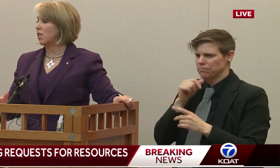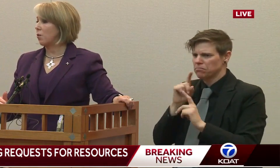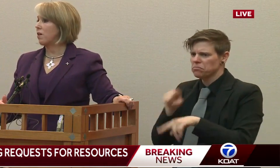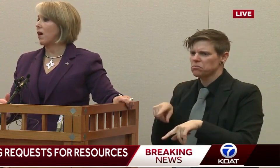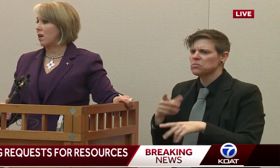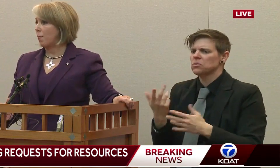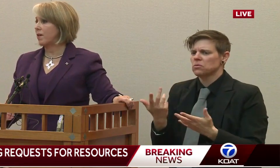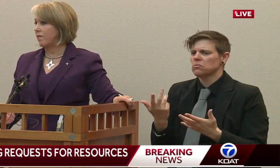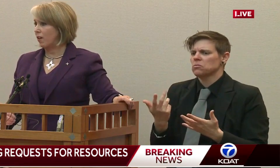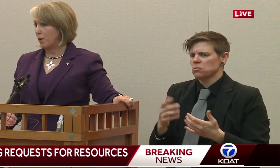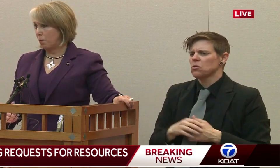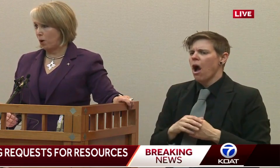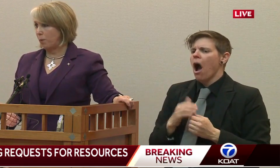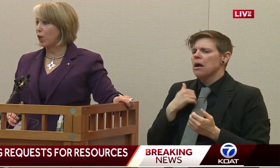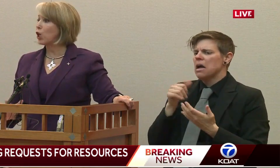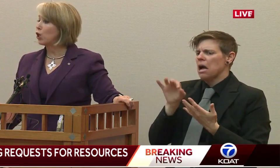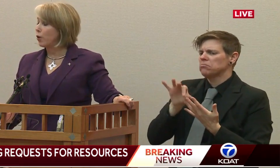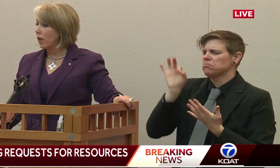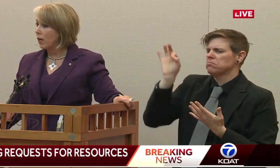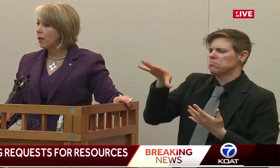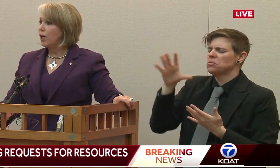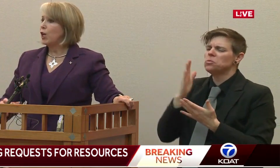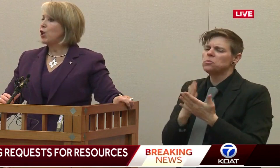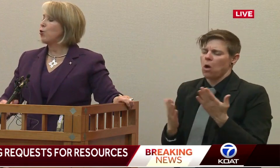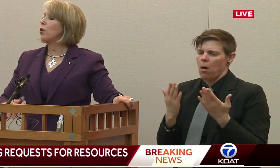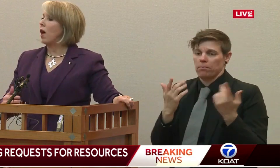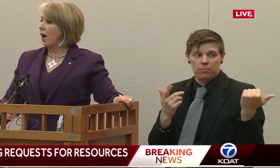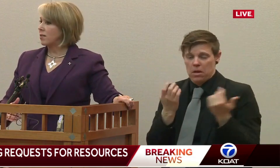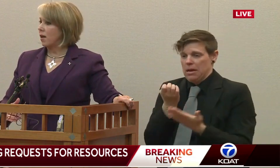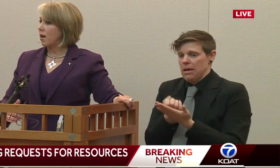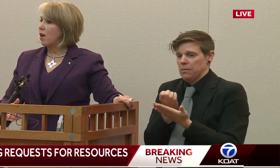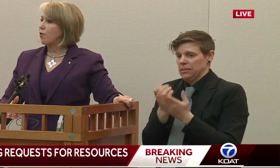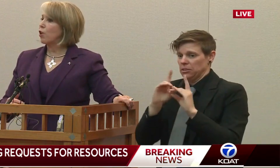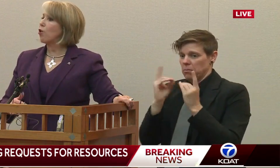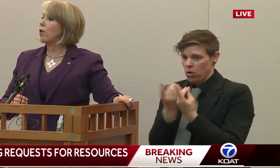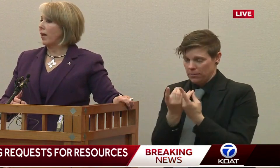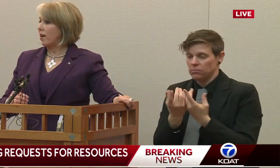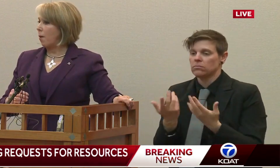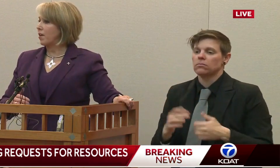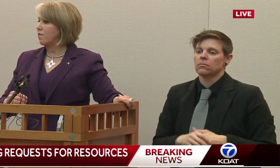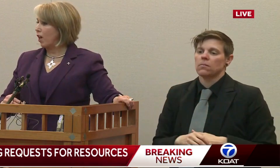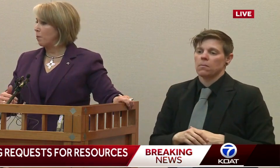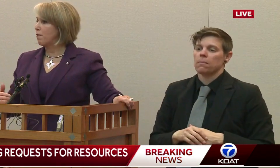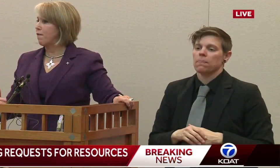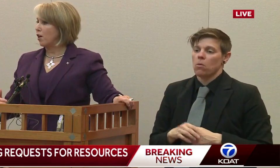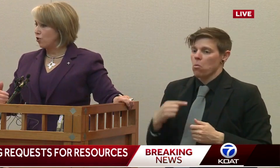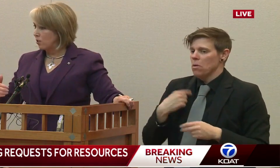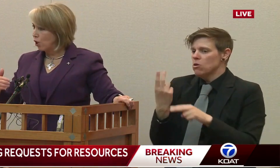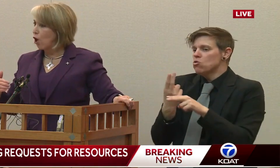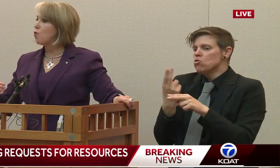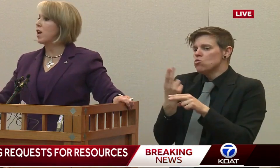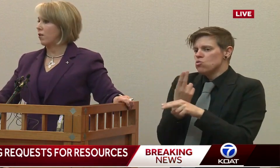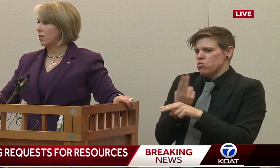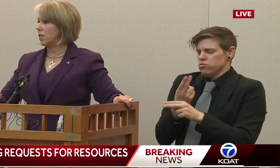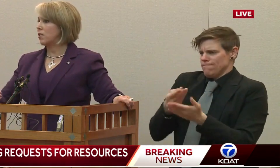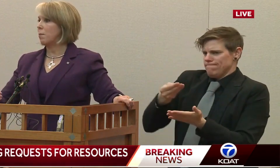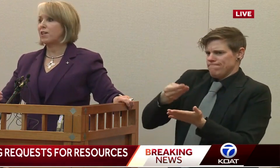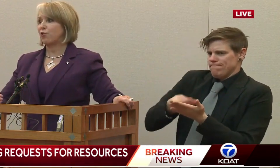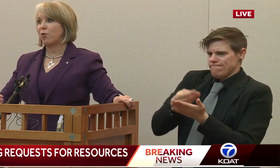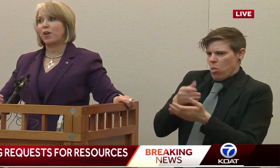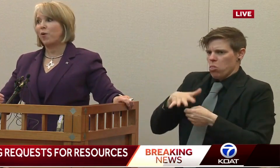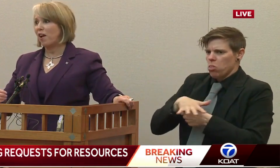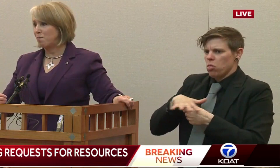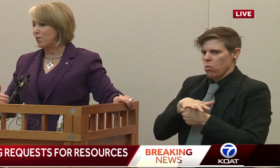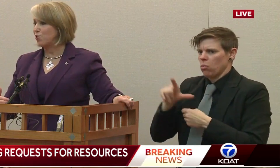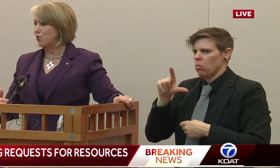we've been discussing with the Economic Development Department, including utilizing the local economic development funds as loan guarantees